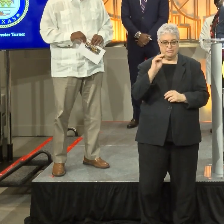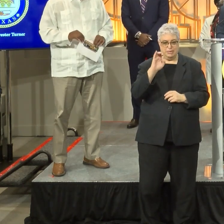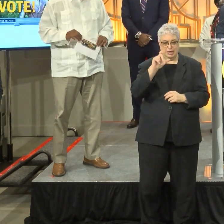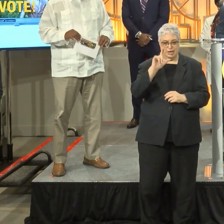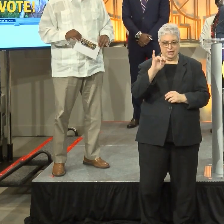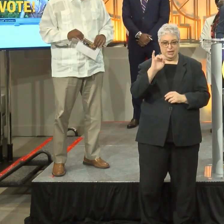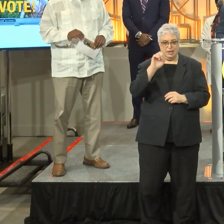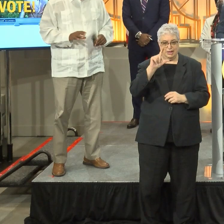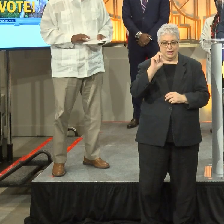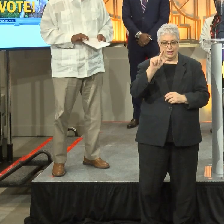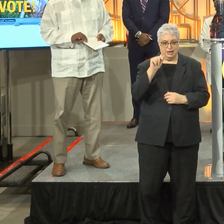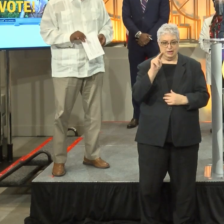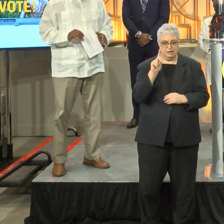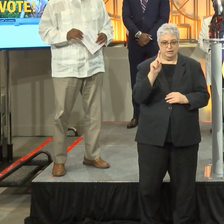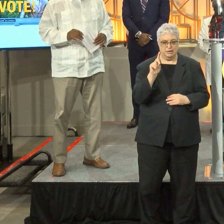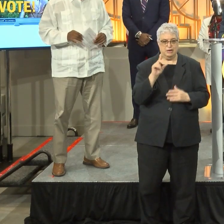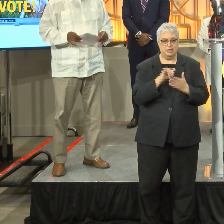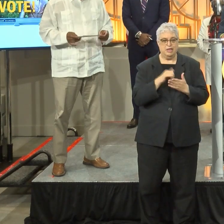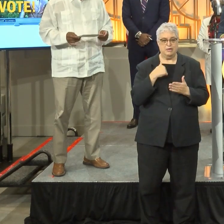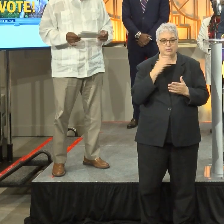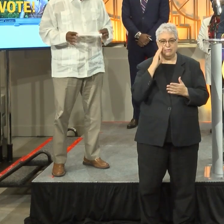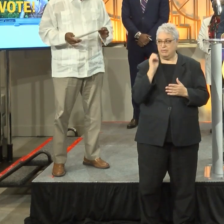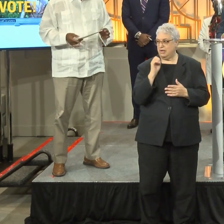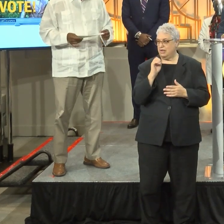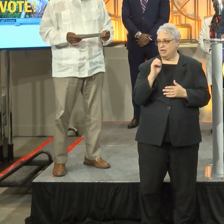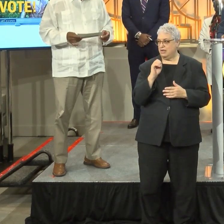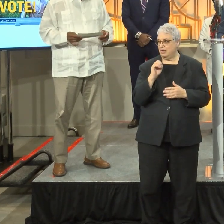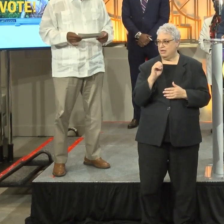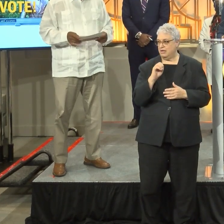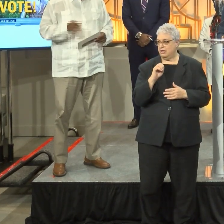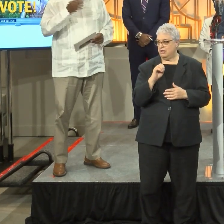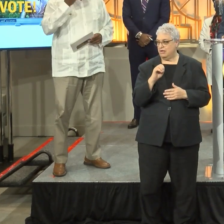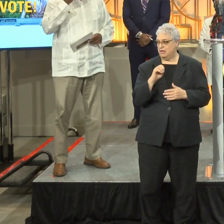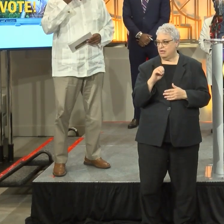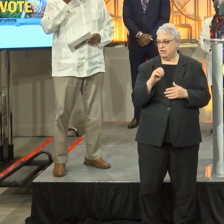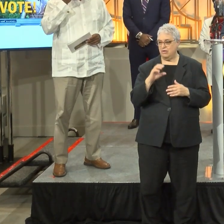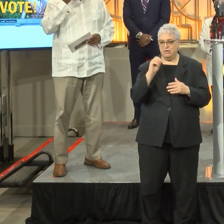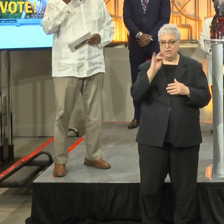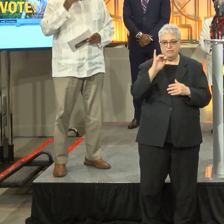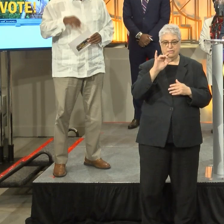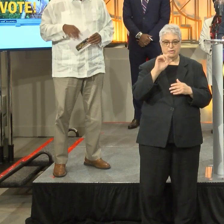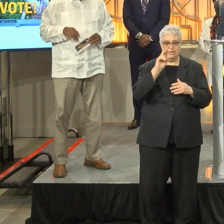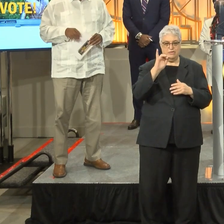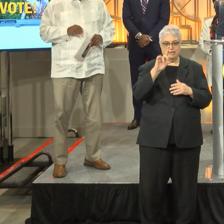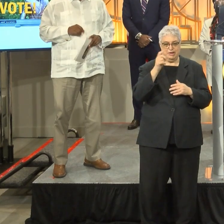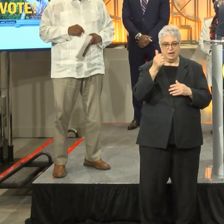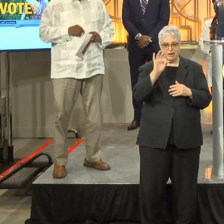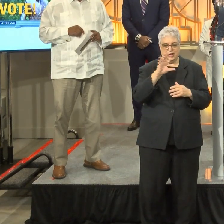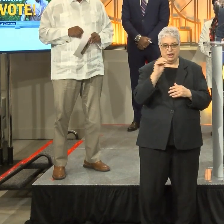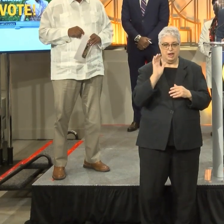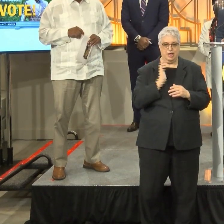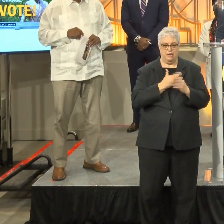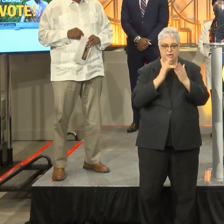Leland. And this announcement will be followed by our update on COVID-19 in our